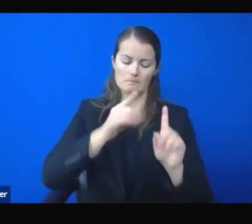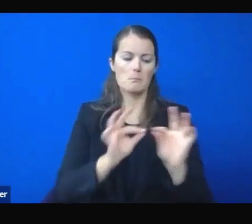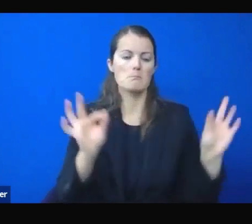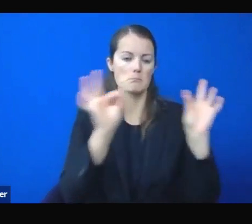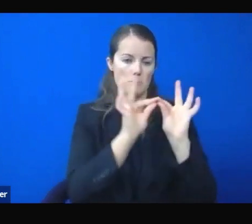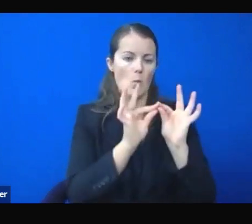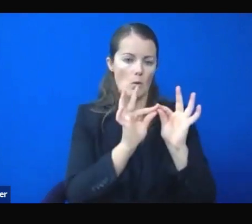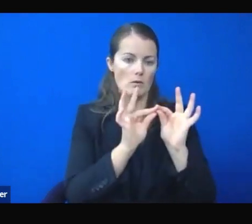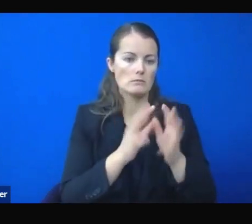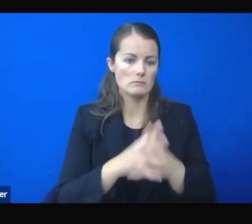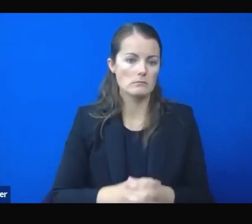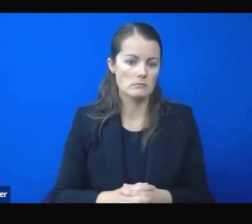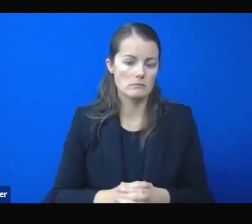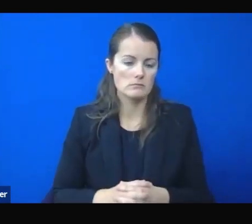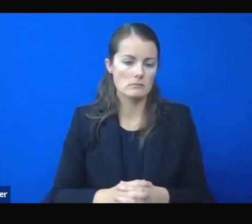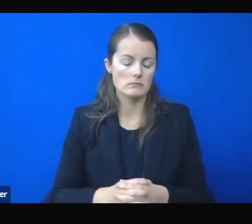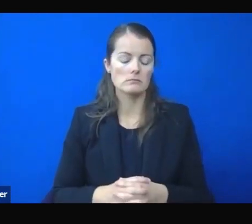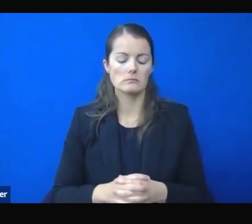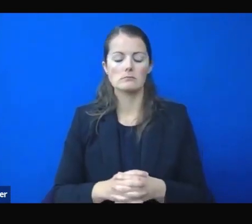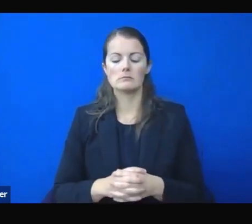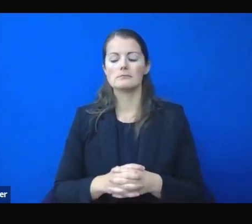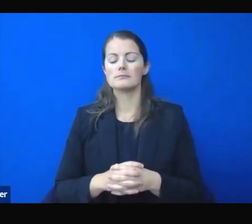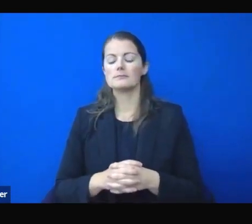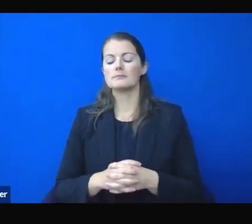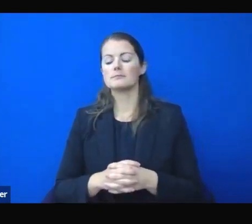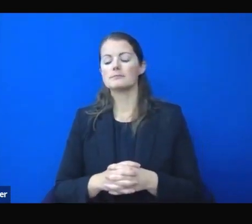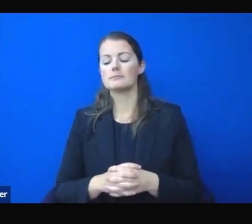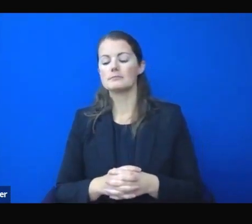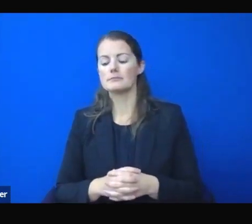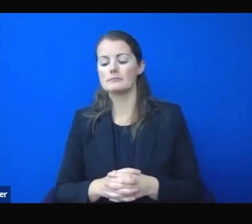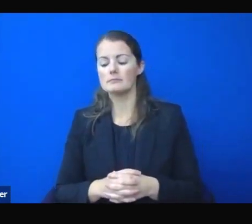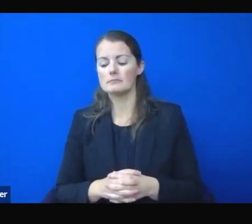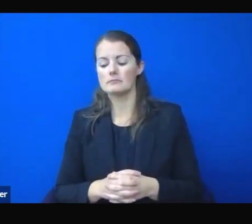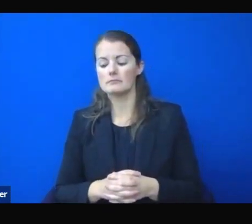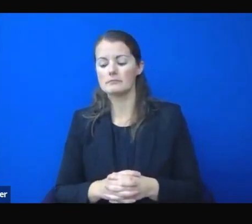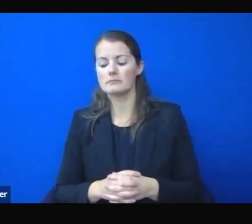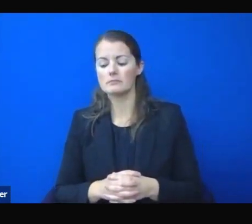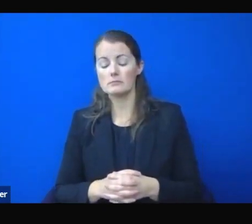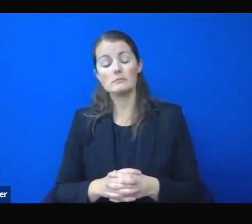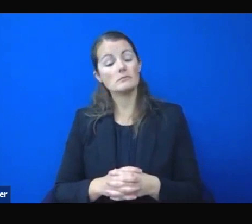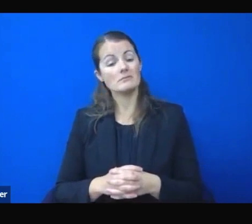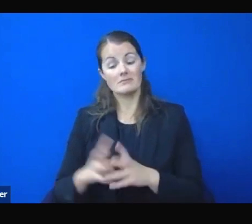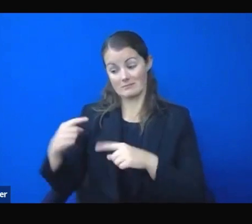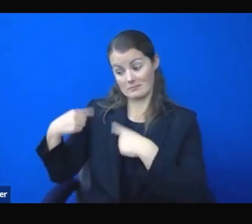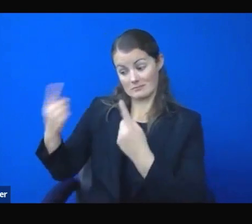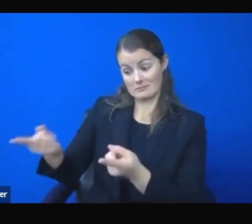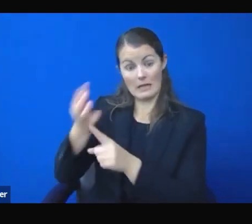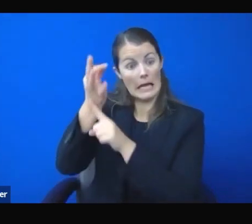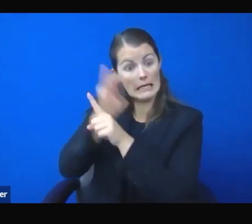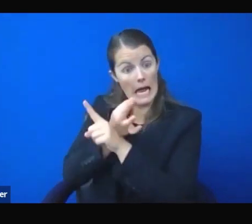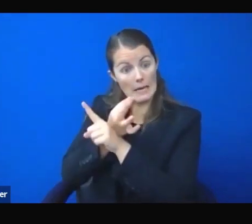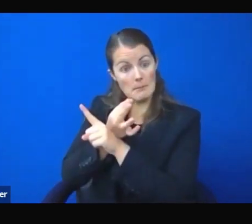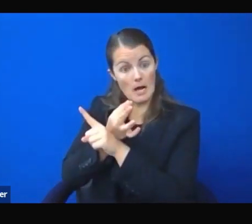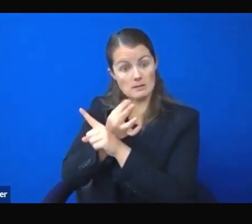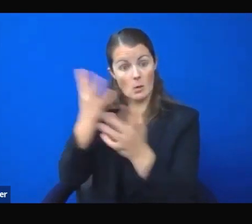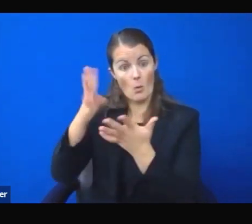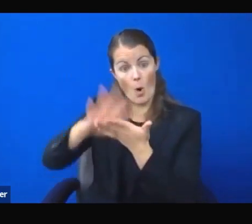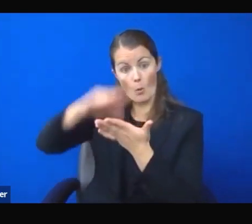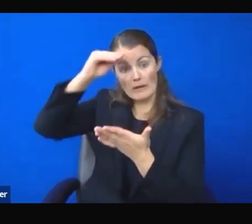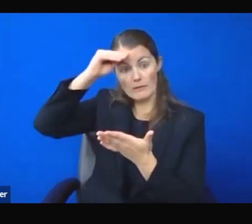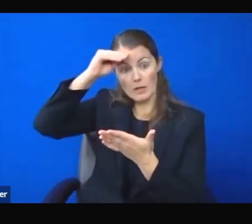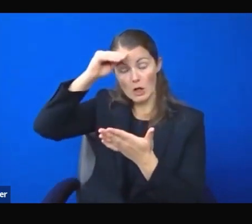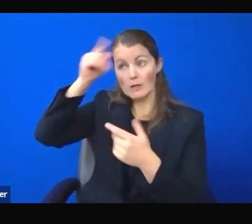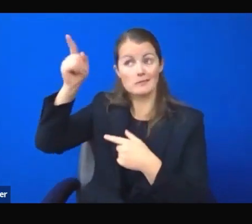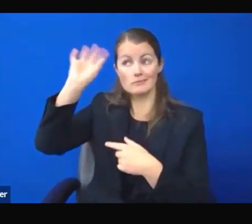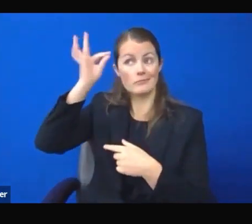But if we've learned anything over the last nine months, it's that we have to figure out how to get through this on our own. If we don't, then we